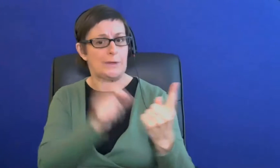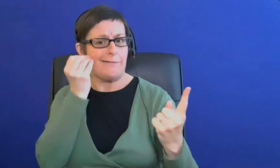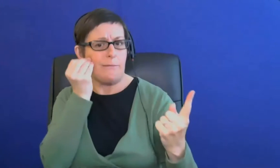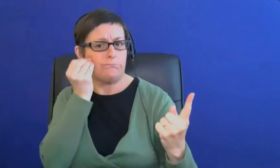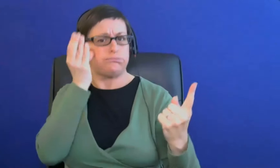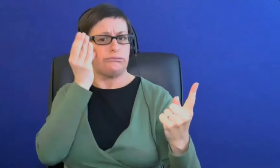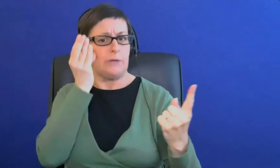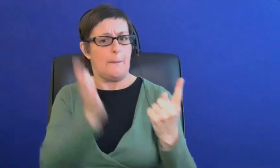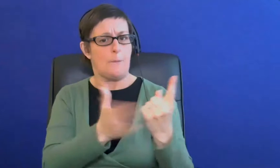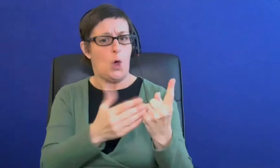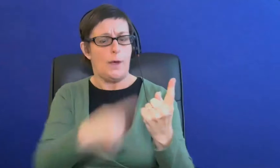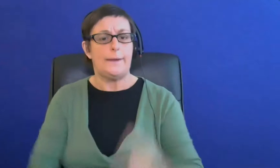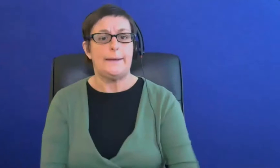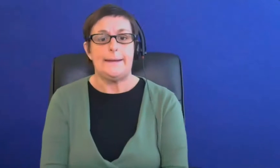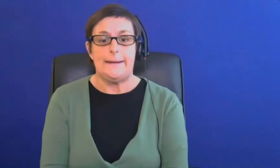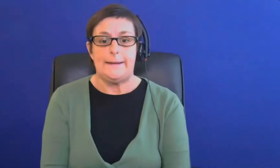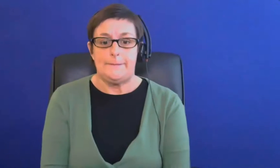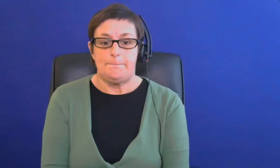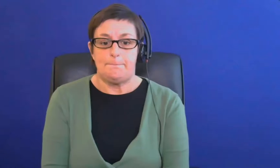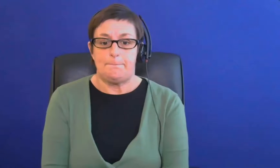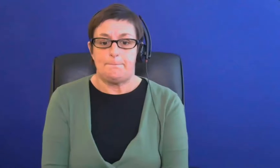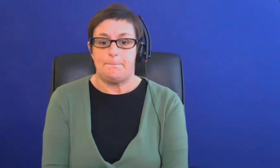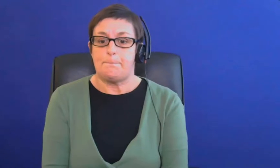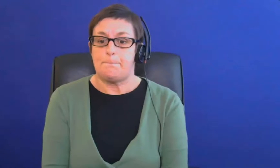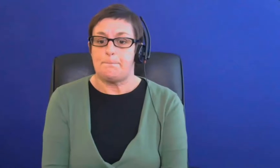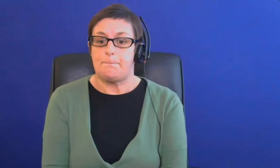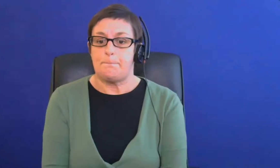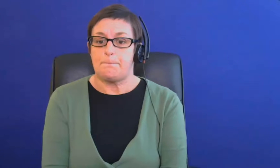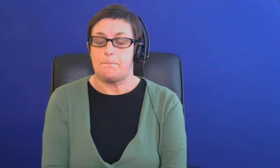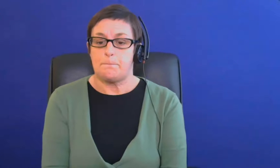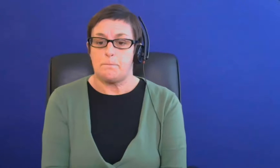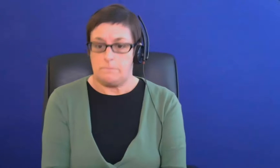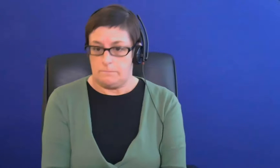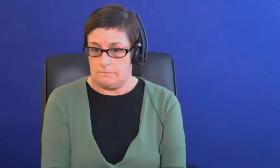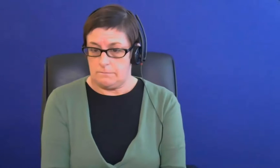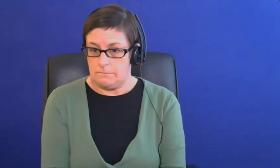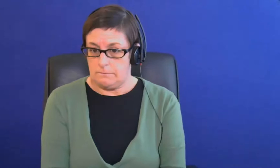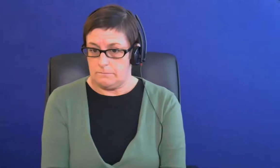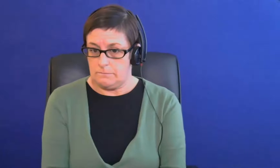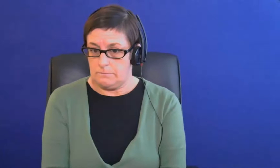great thank you um the next question